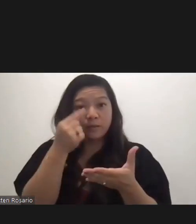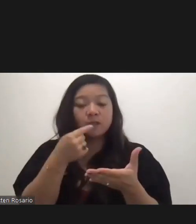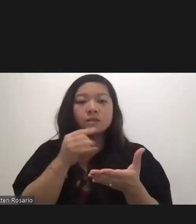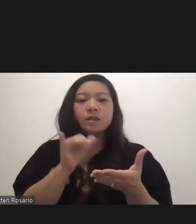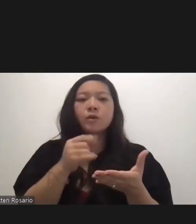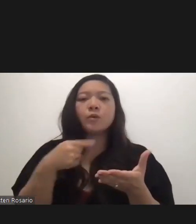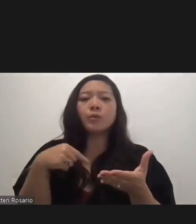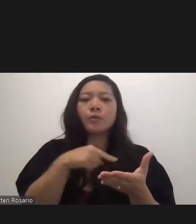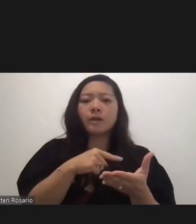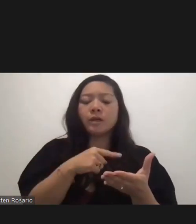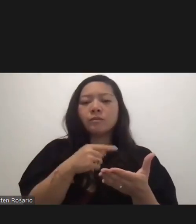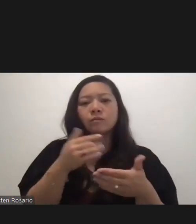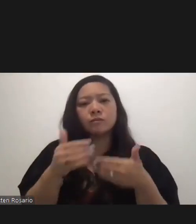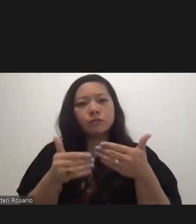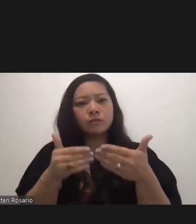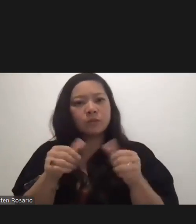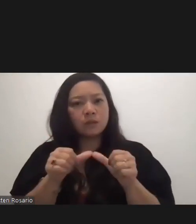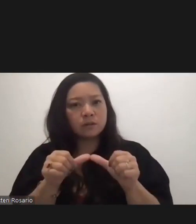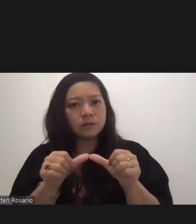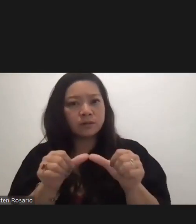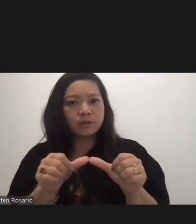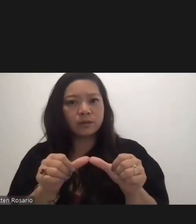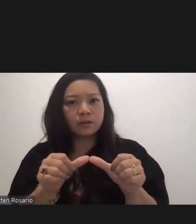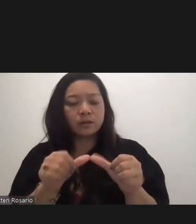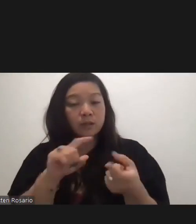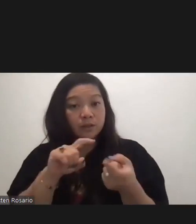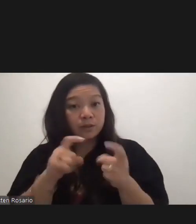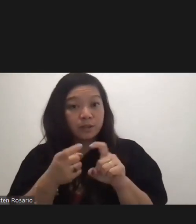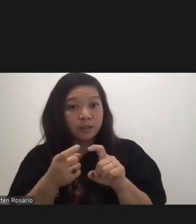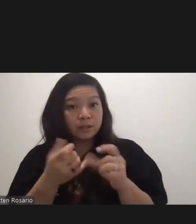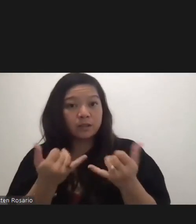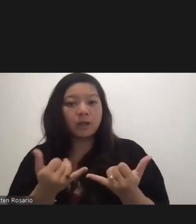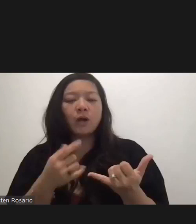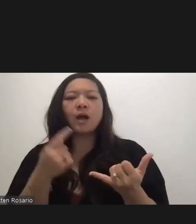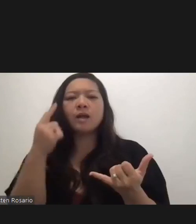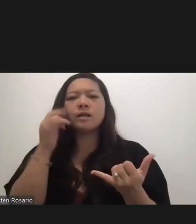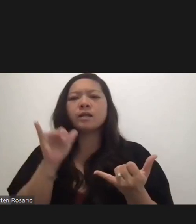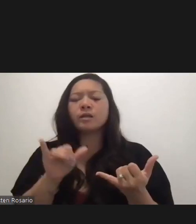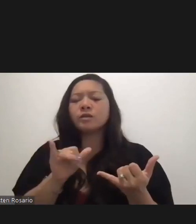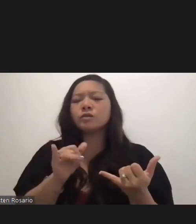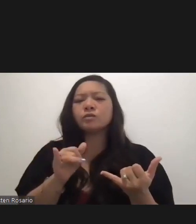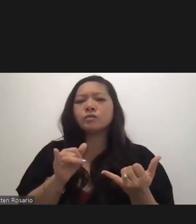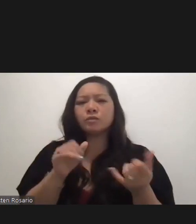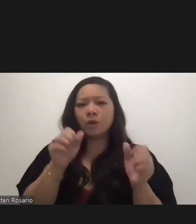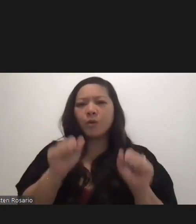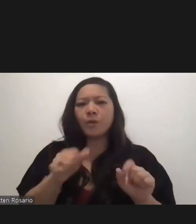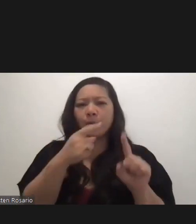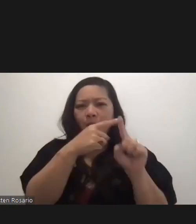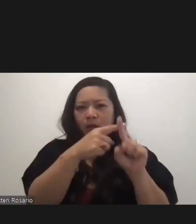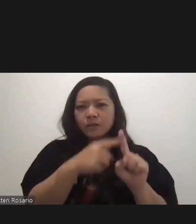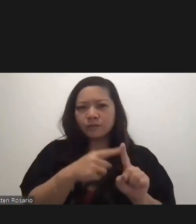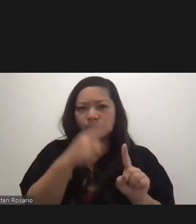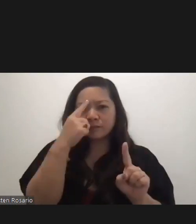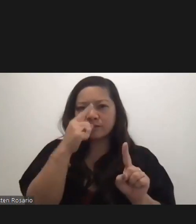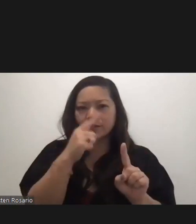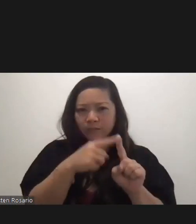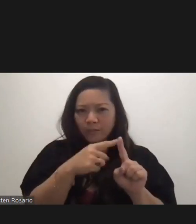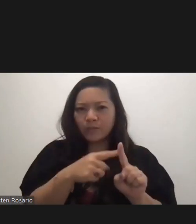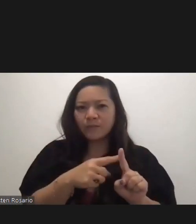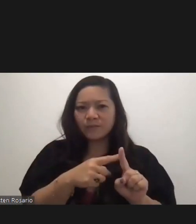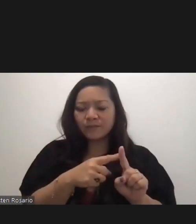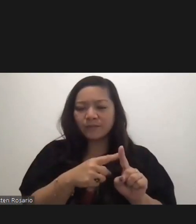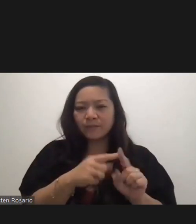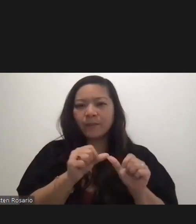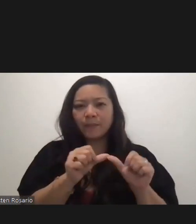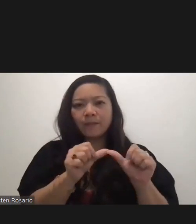move forward with these changes, I think it's going to be positive. We have to think positive